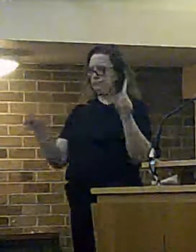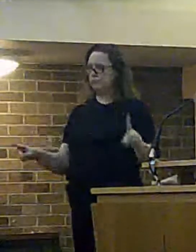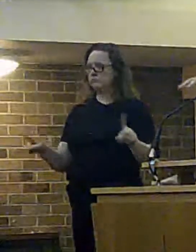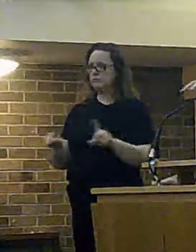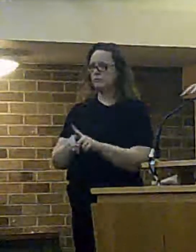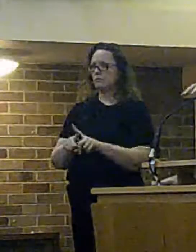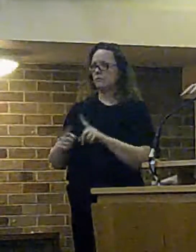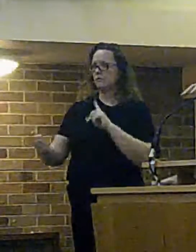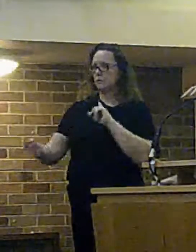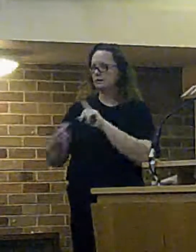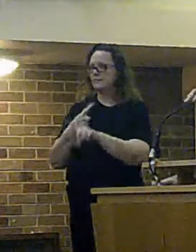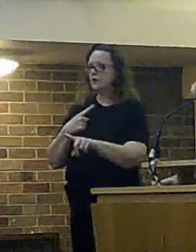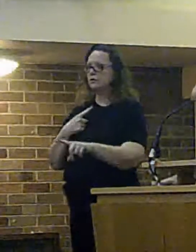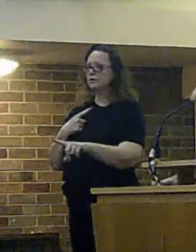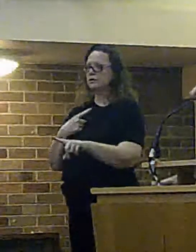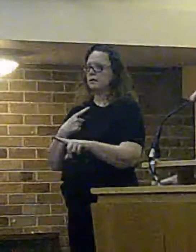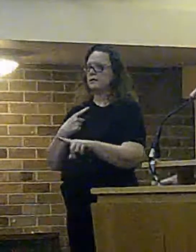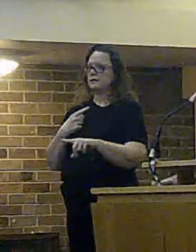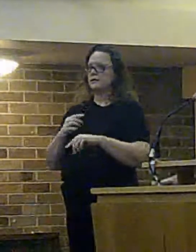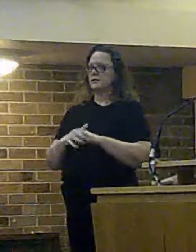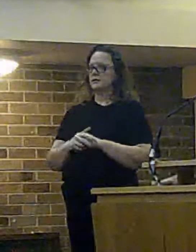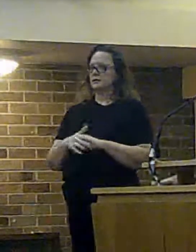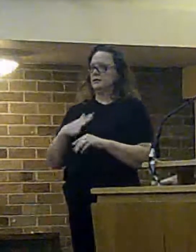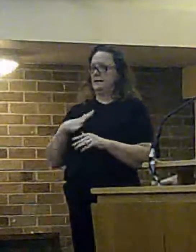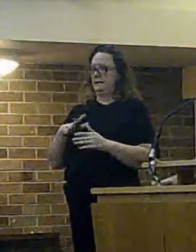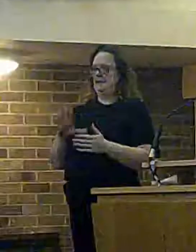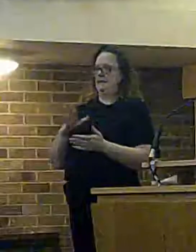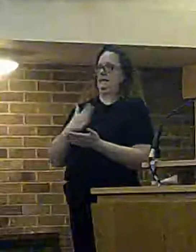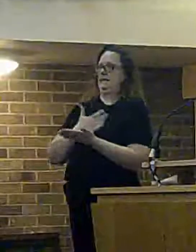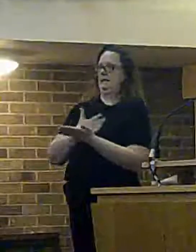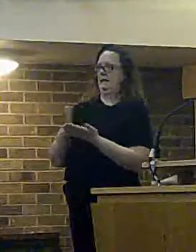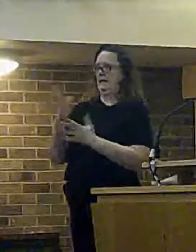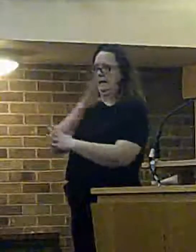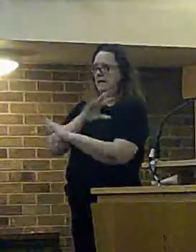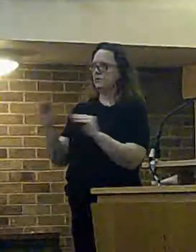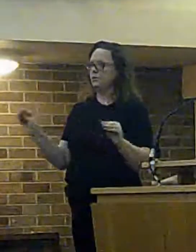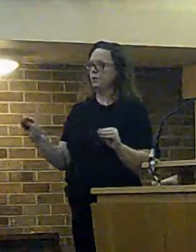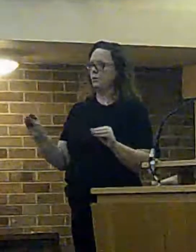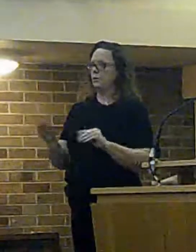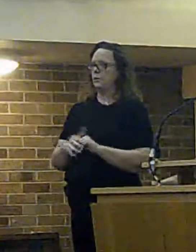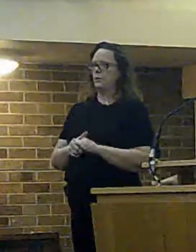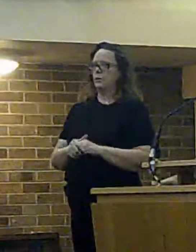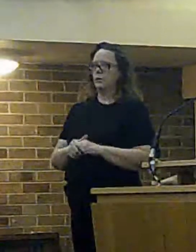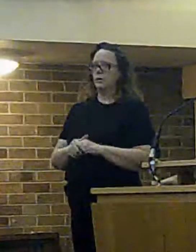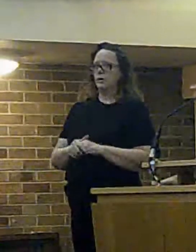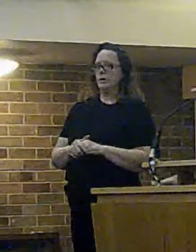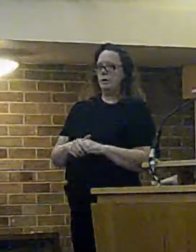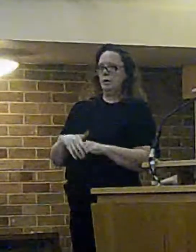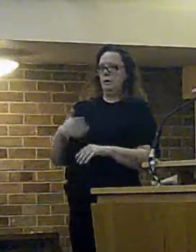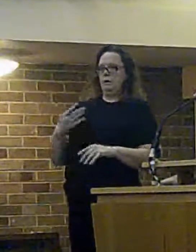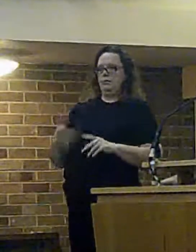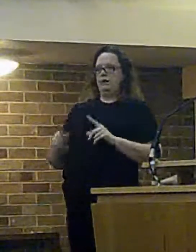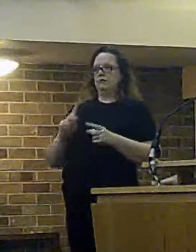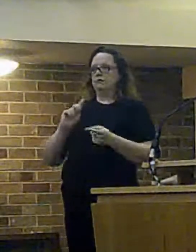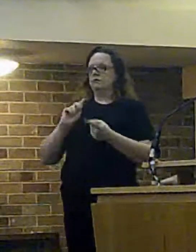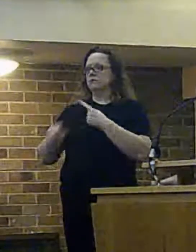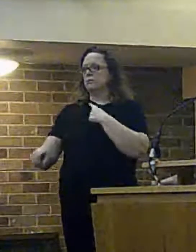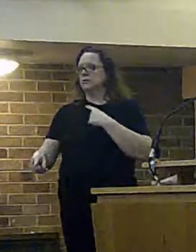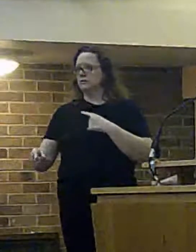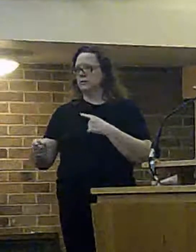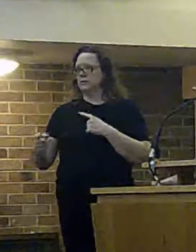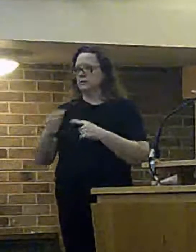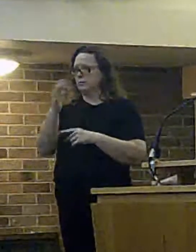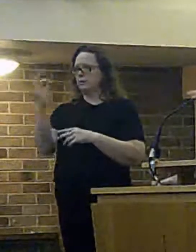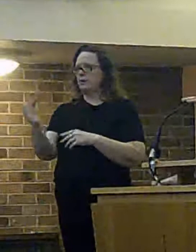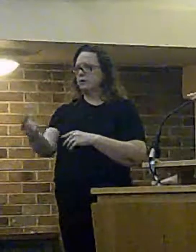it's mapping the station responses and to make that clear i understand it's when i've responded to questions in the past